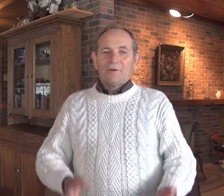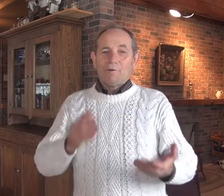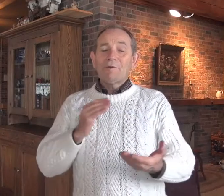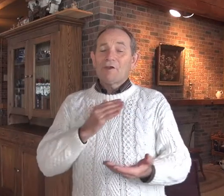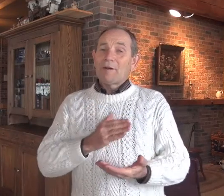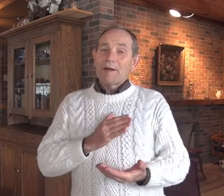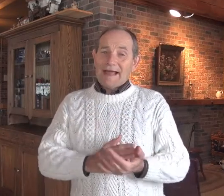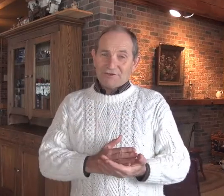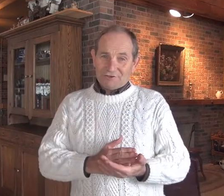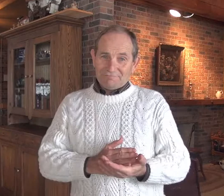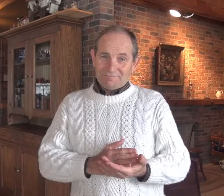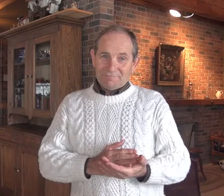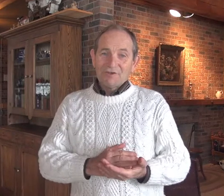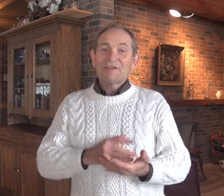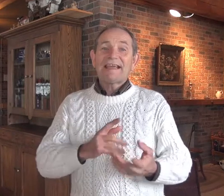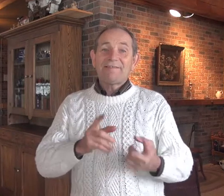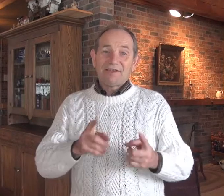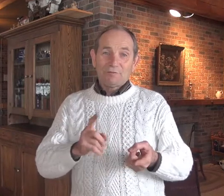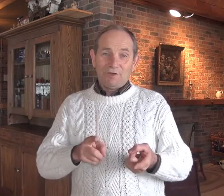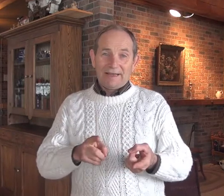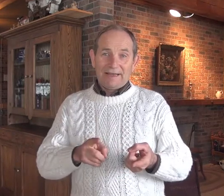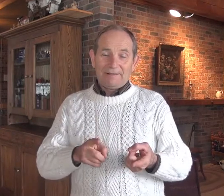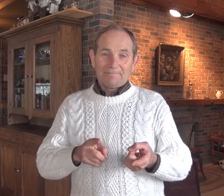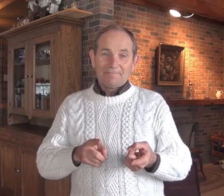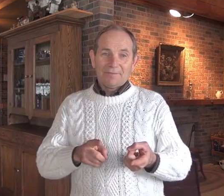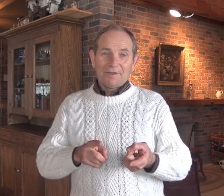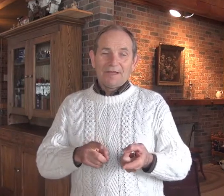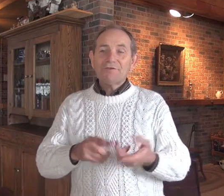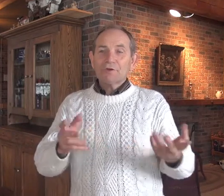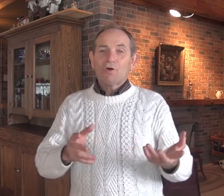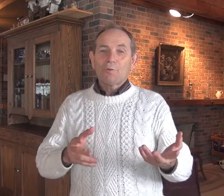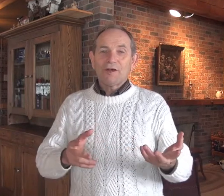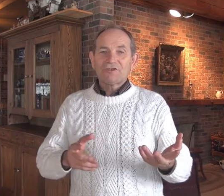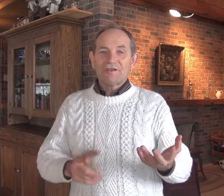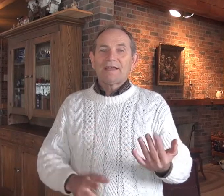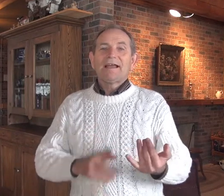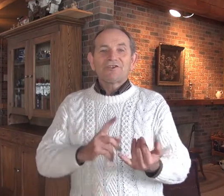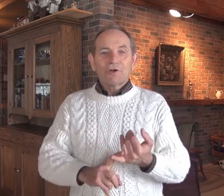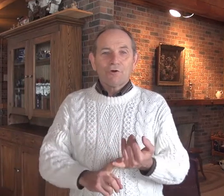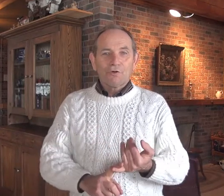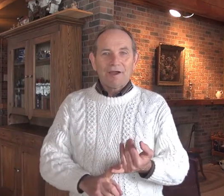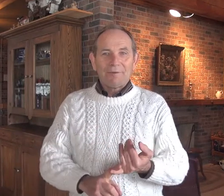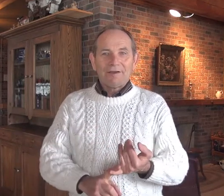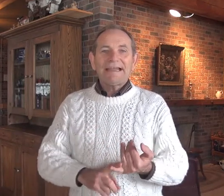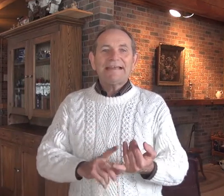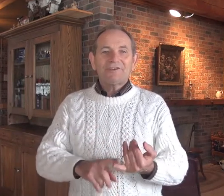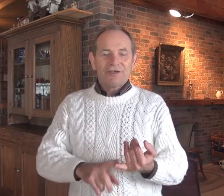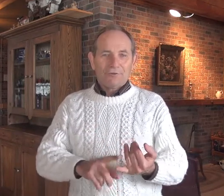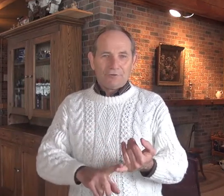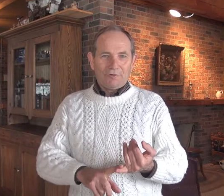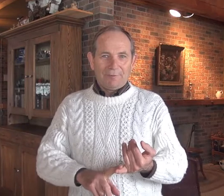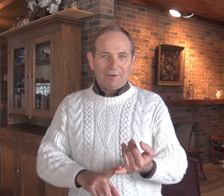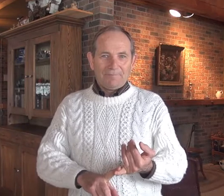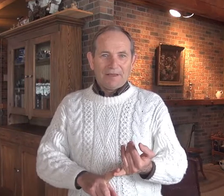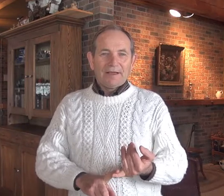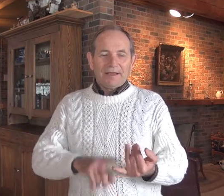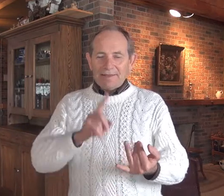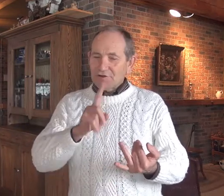When we're talking about action, there's some key things we're looking at. If it's a corporation, a shareholder agreement, you need a shareholder agreement. In the